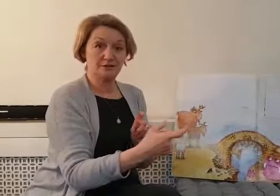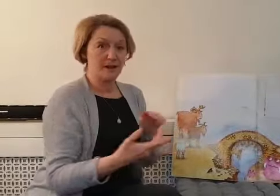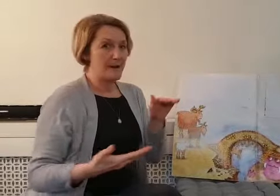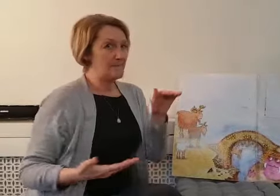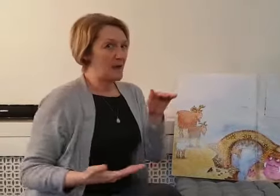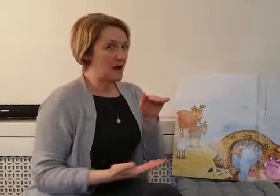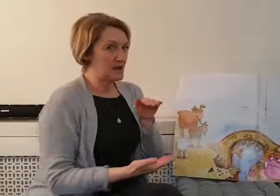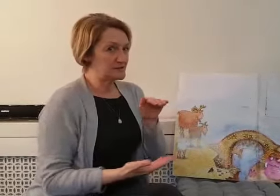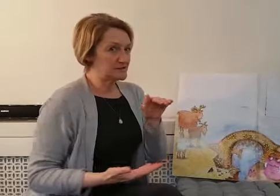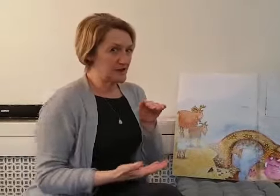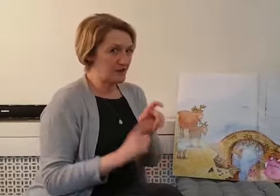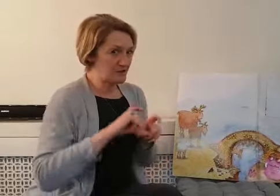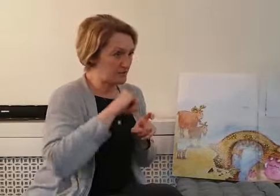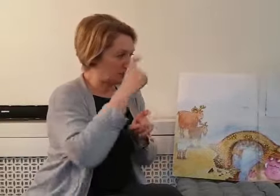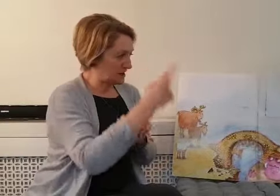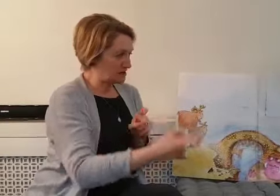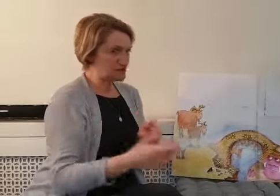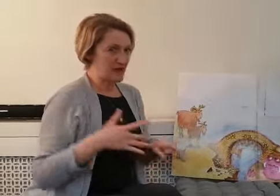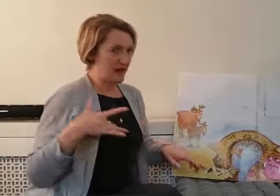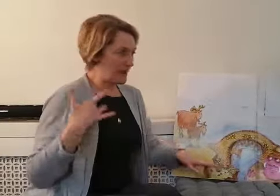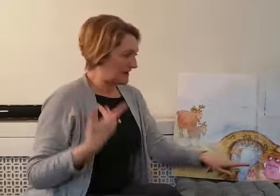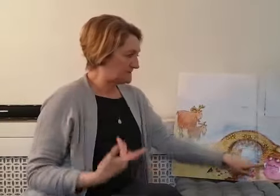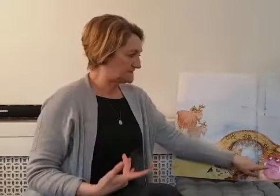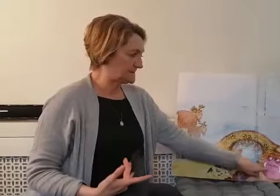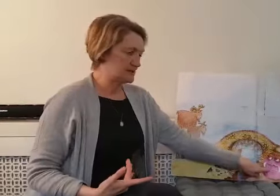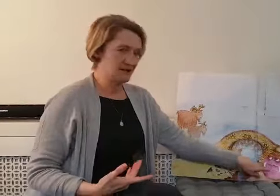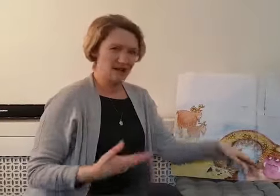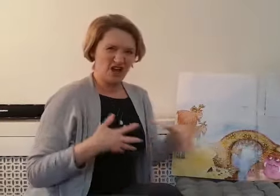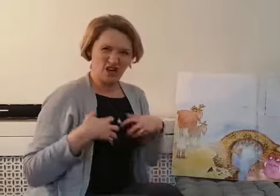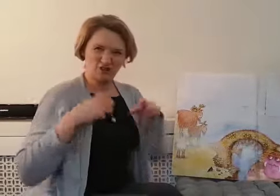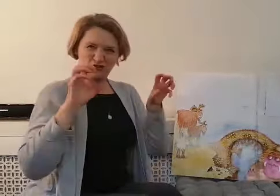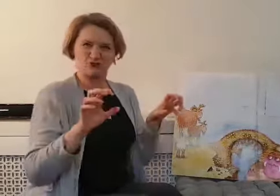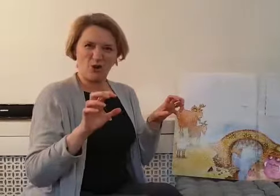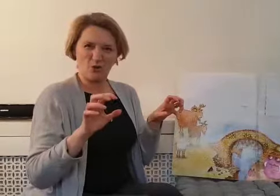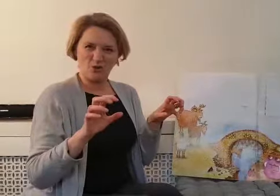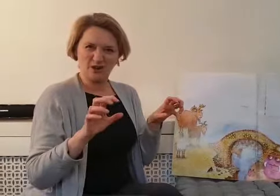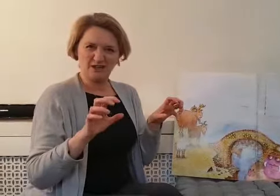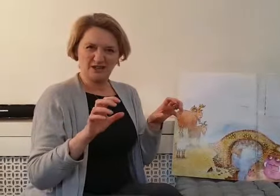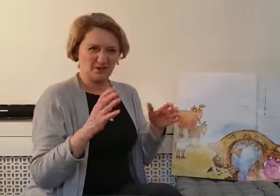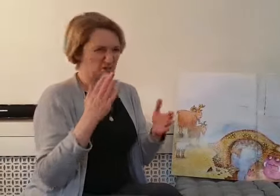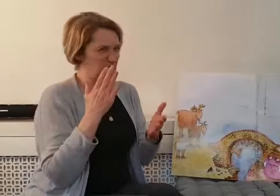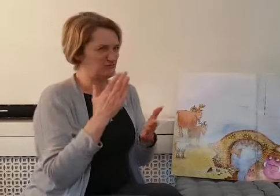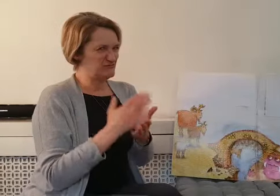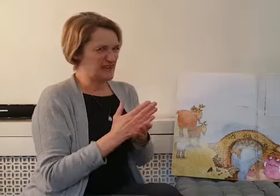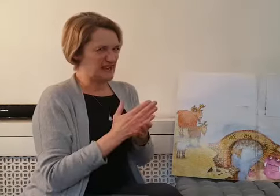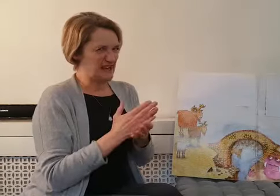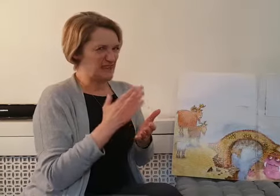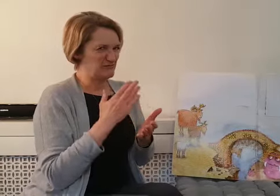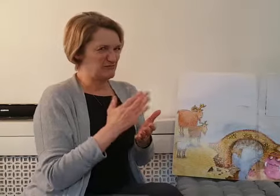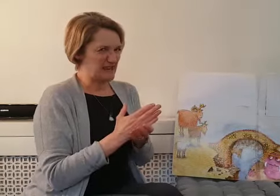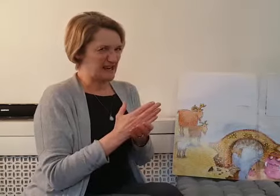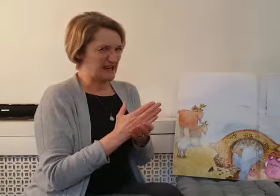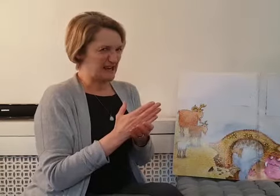but underneath the bridge, there lived a troll. He was a really, really